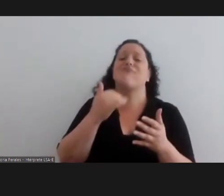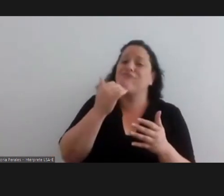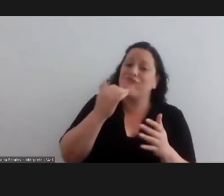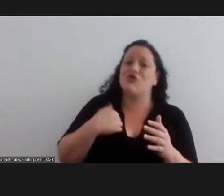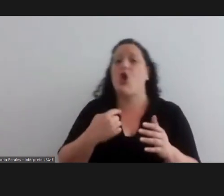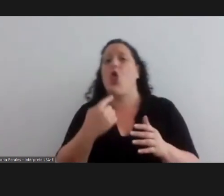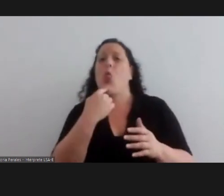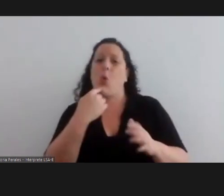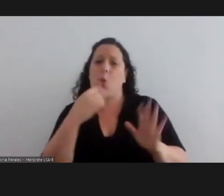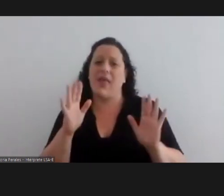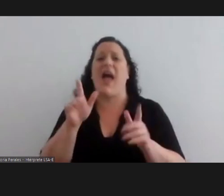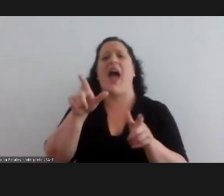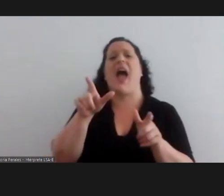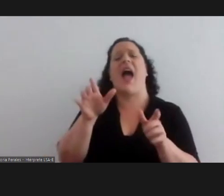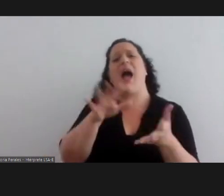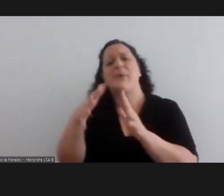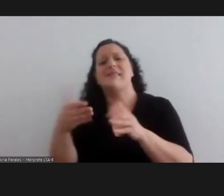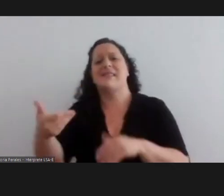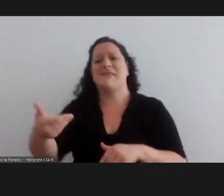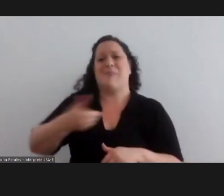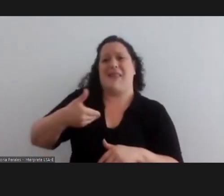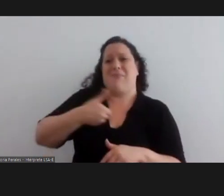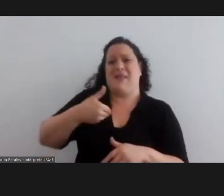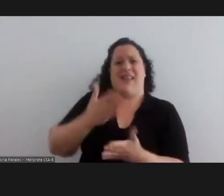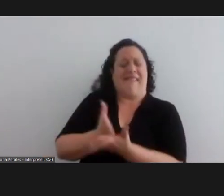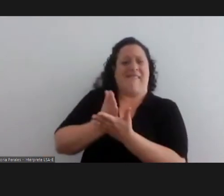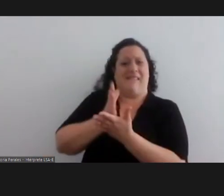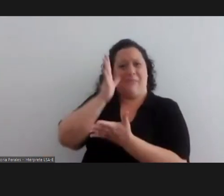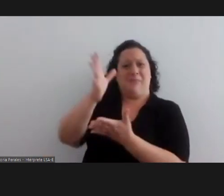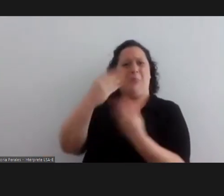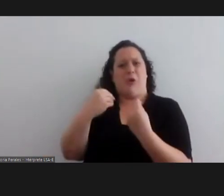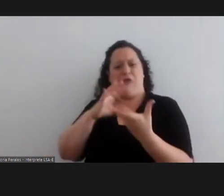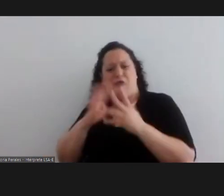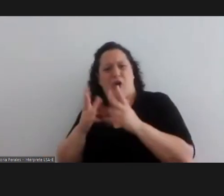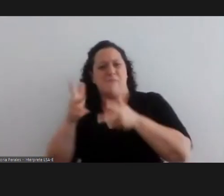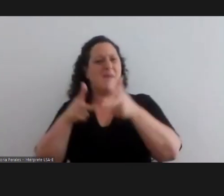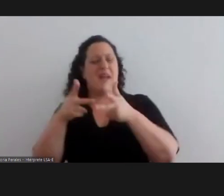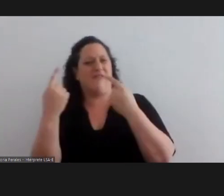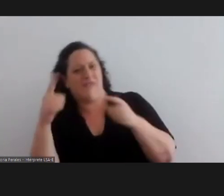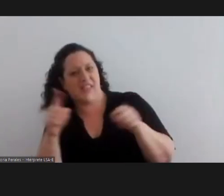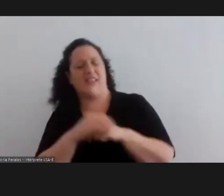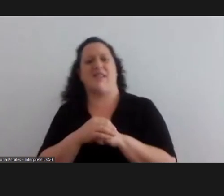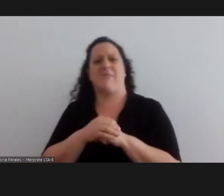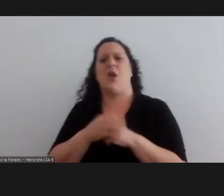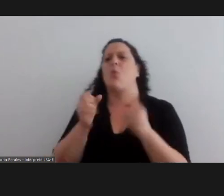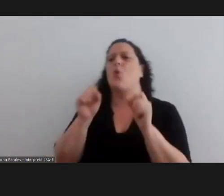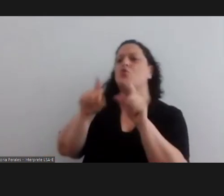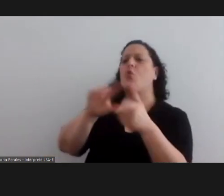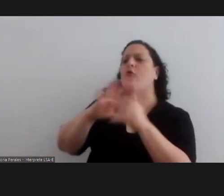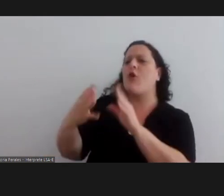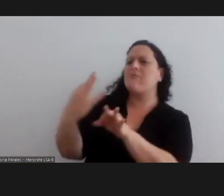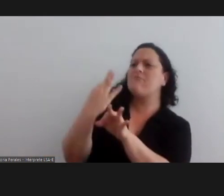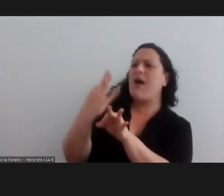sometimes we are being demanded more because people don't get us or maybe because we are not following the european